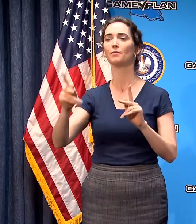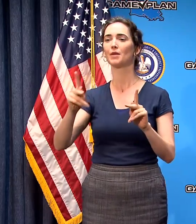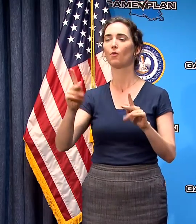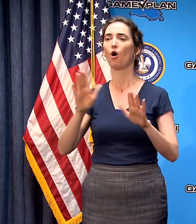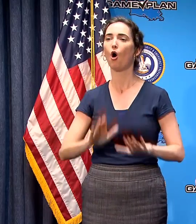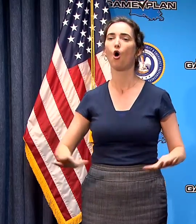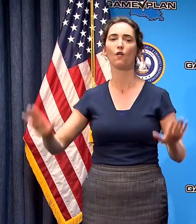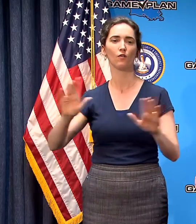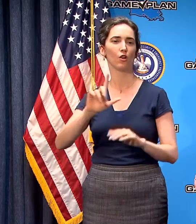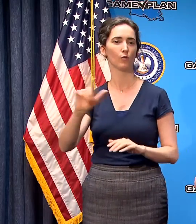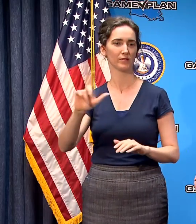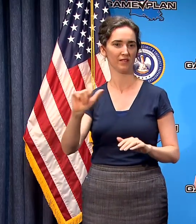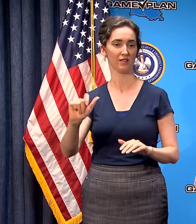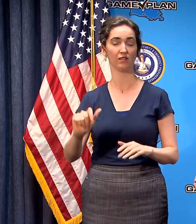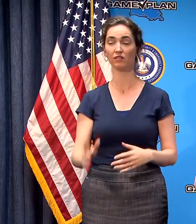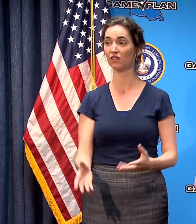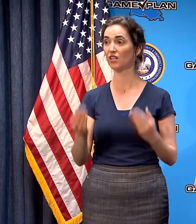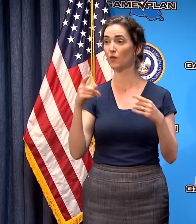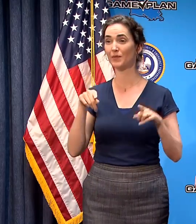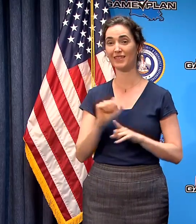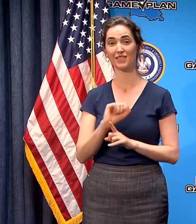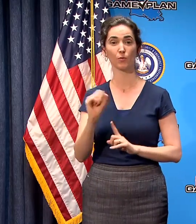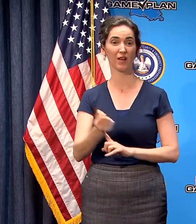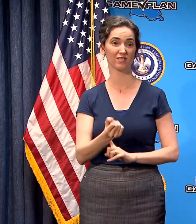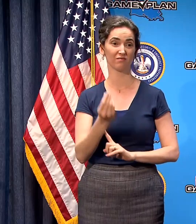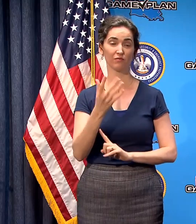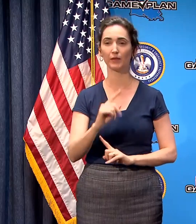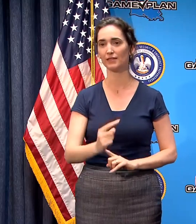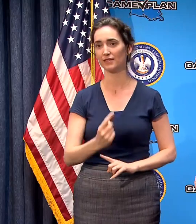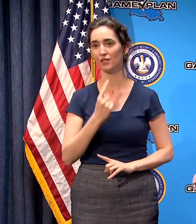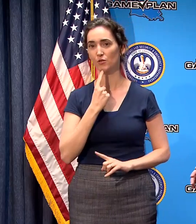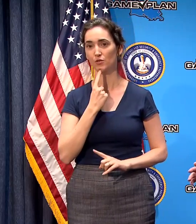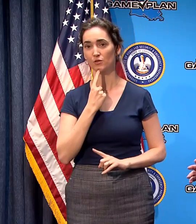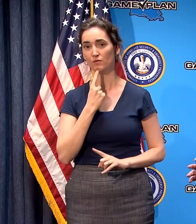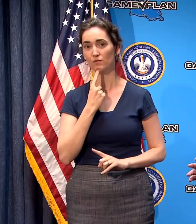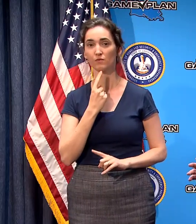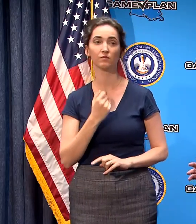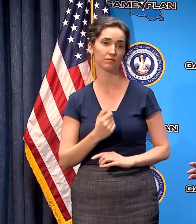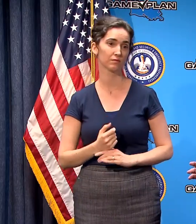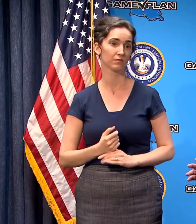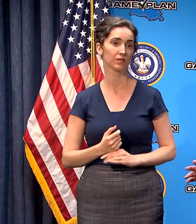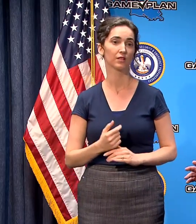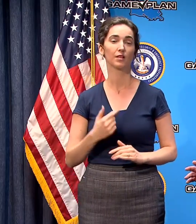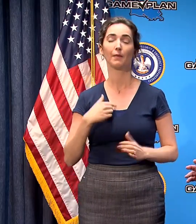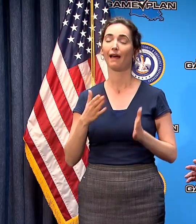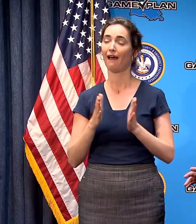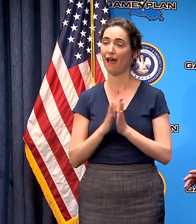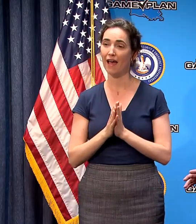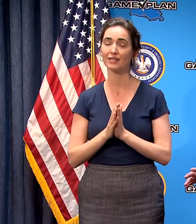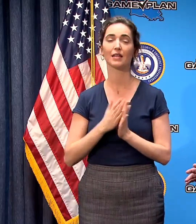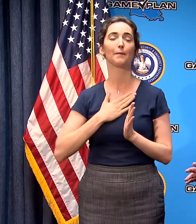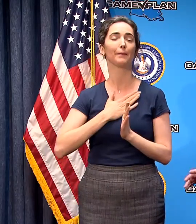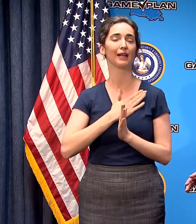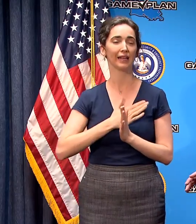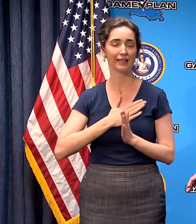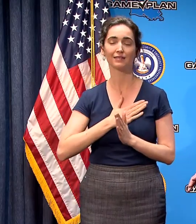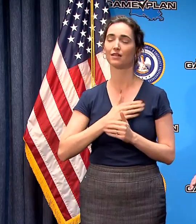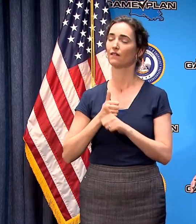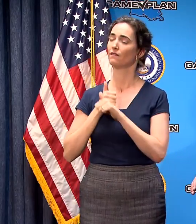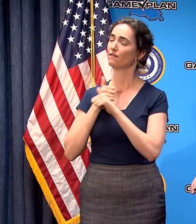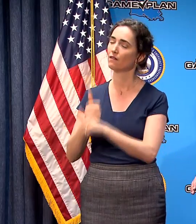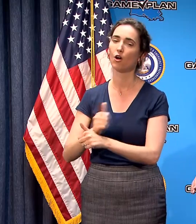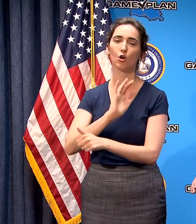state this is a serious situation I am asking for maximum adherence compliance